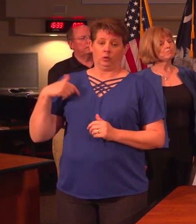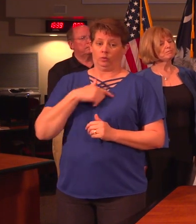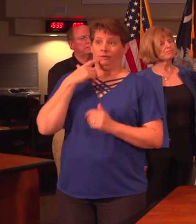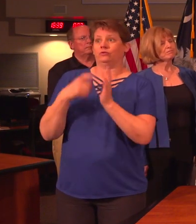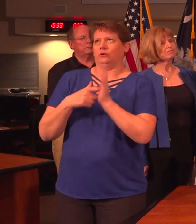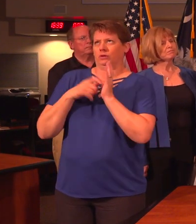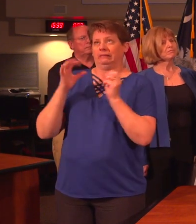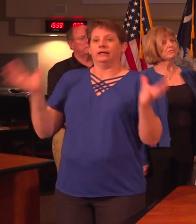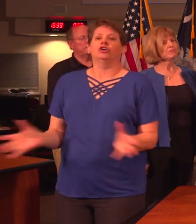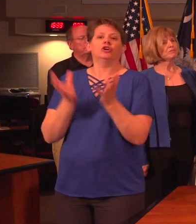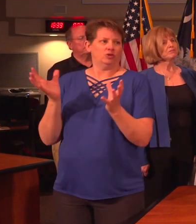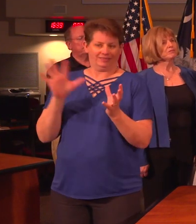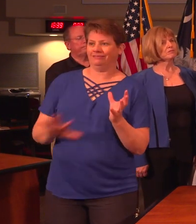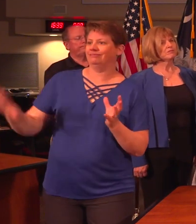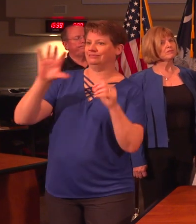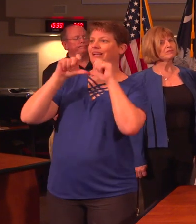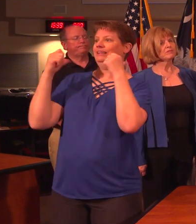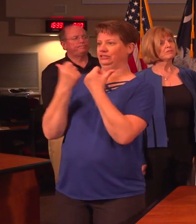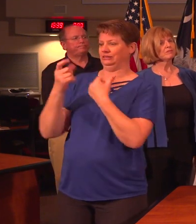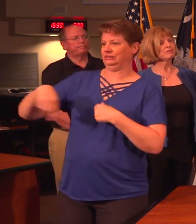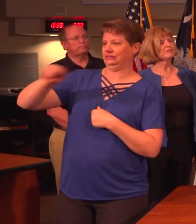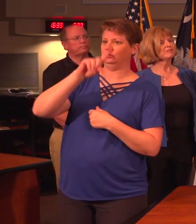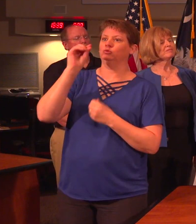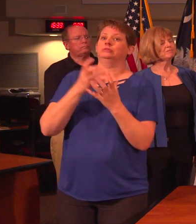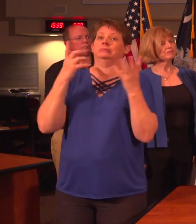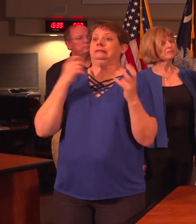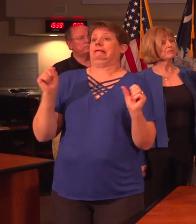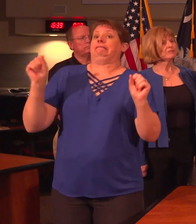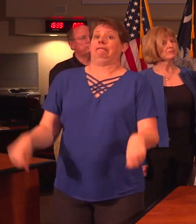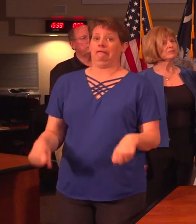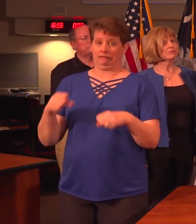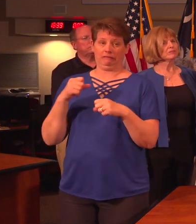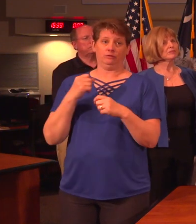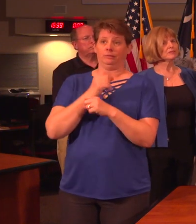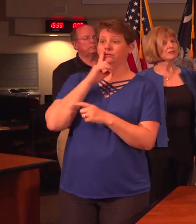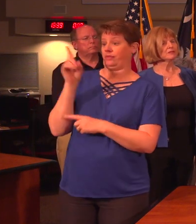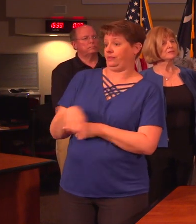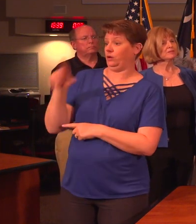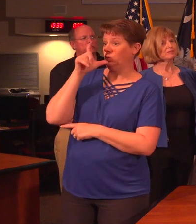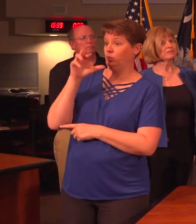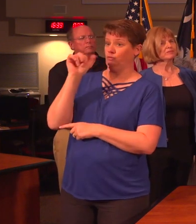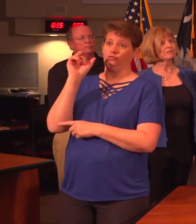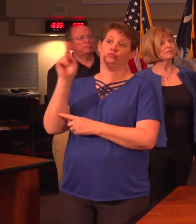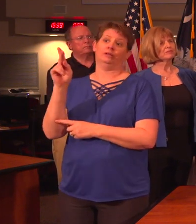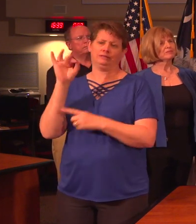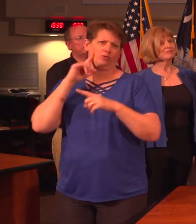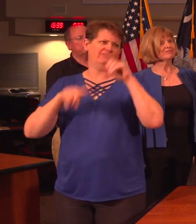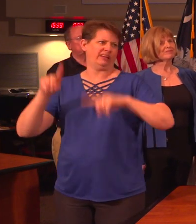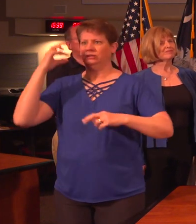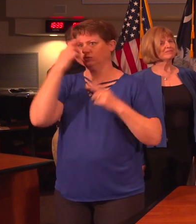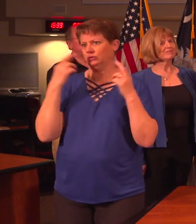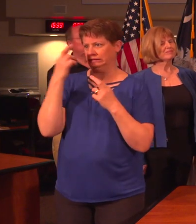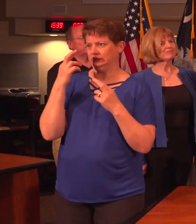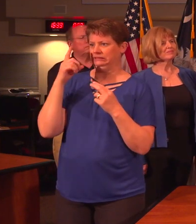and encouraged the agencies to do as much as they can to see that those who are at risk or for various reasons